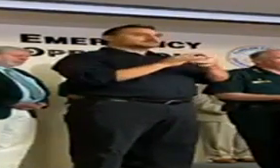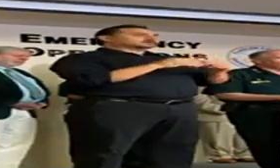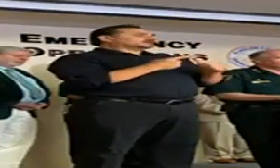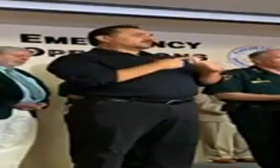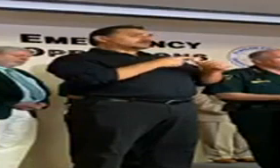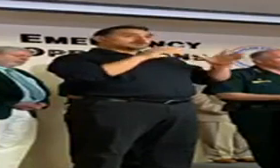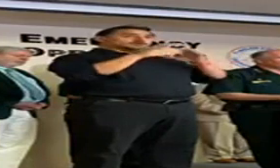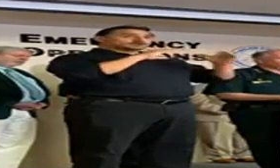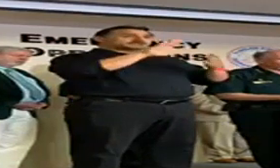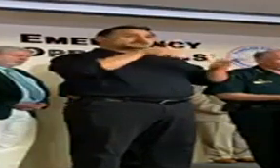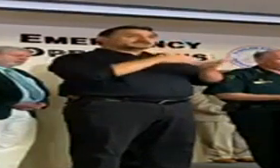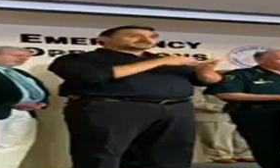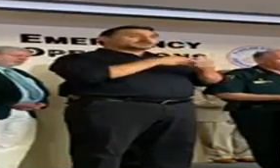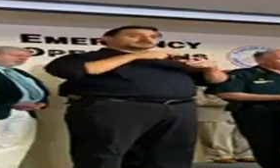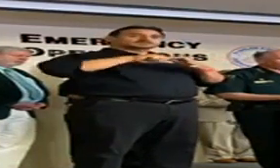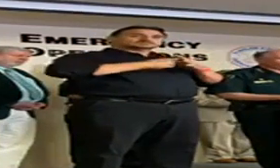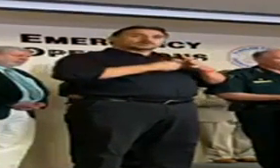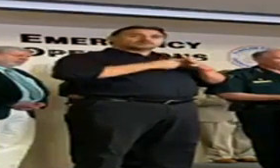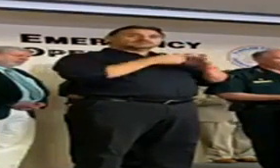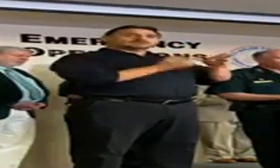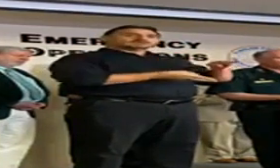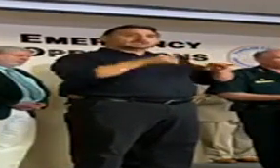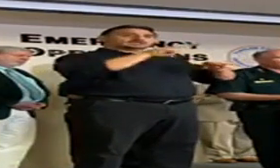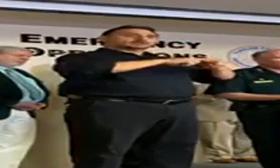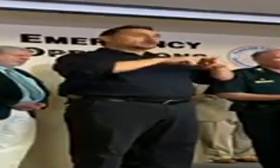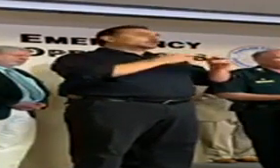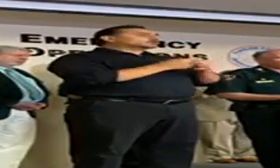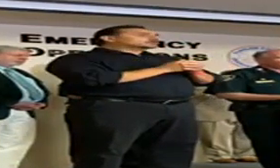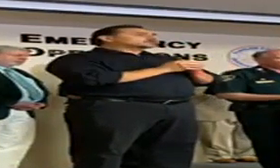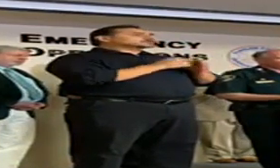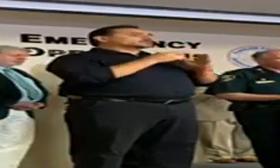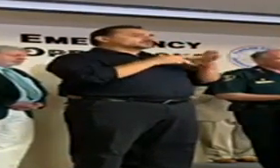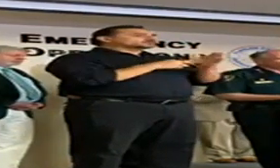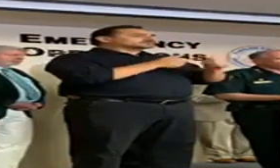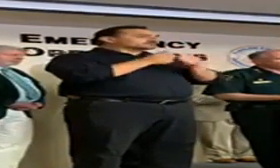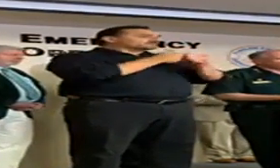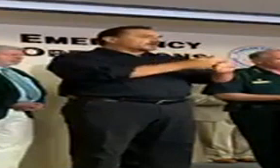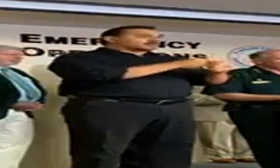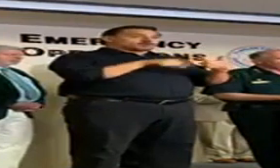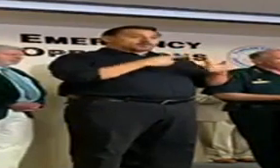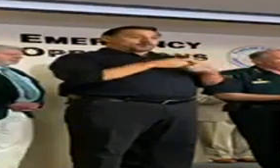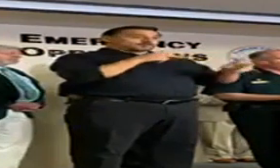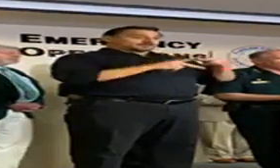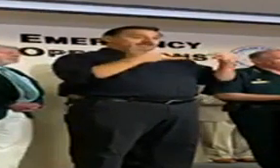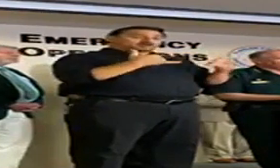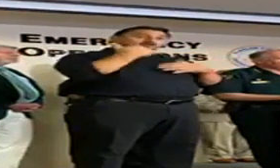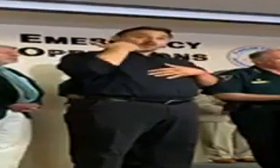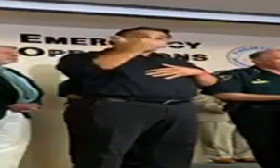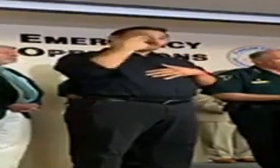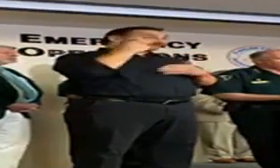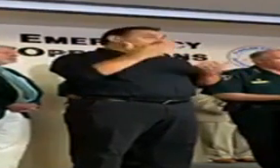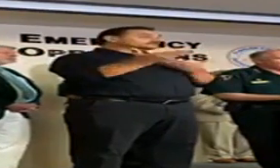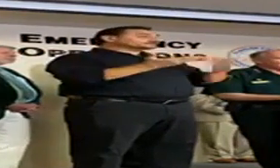communications center, we have implemented additional protocols. So when residents now call for service,